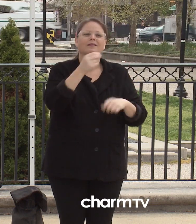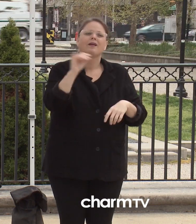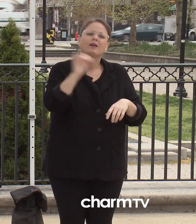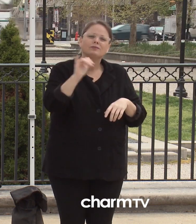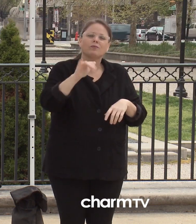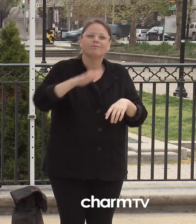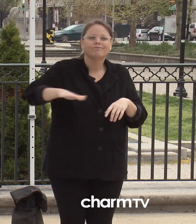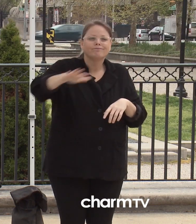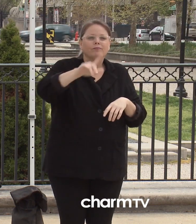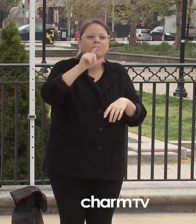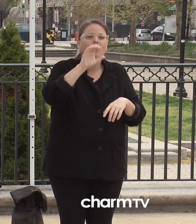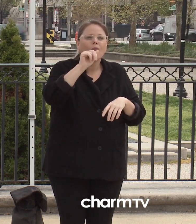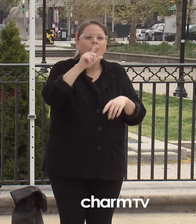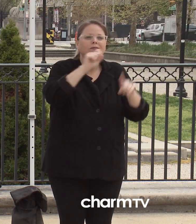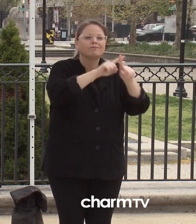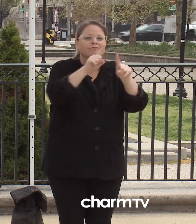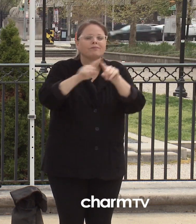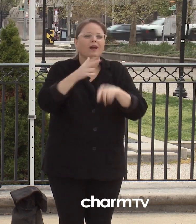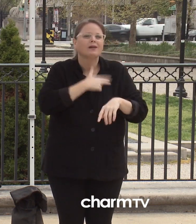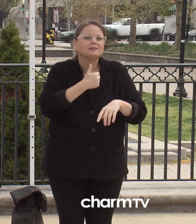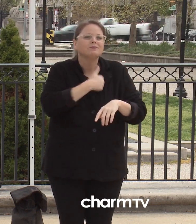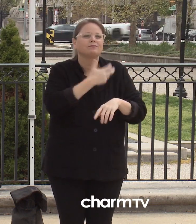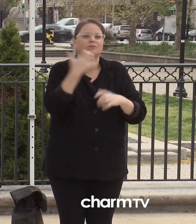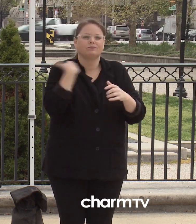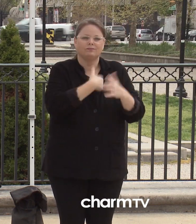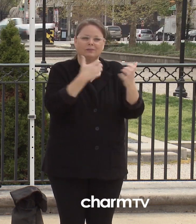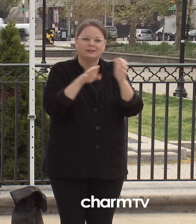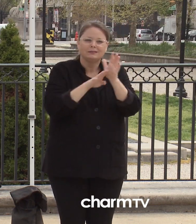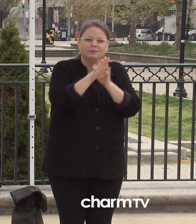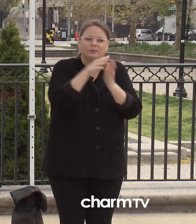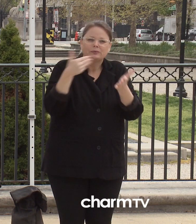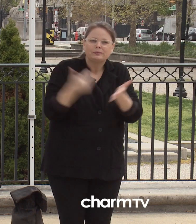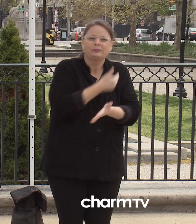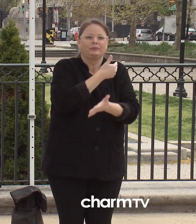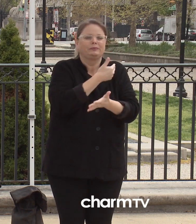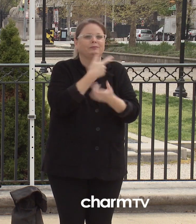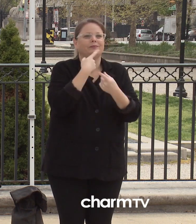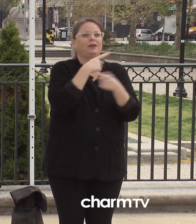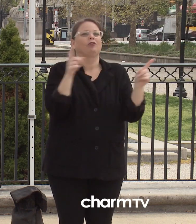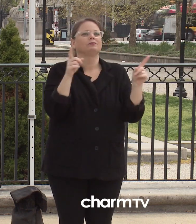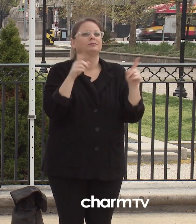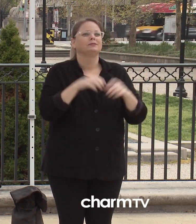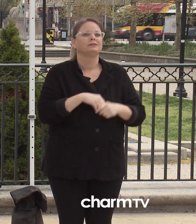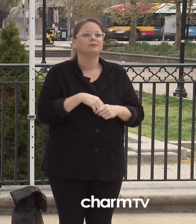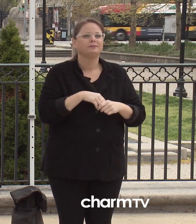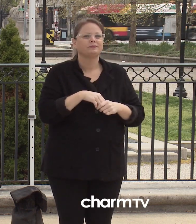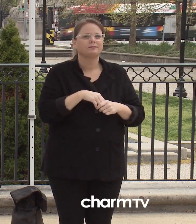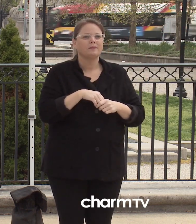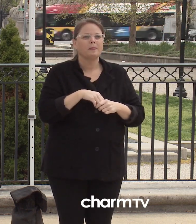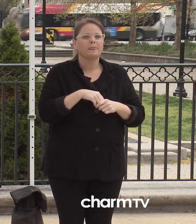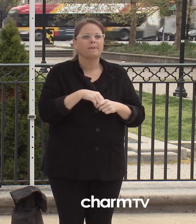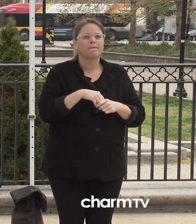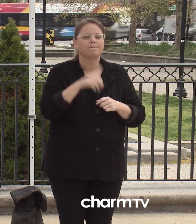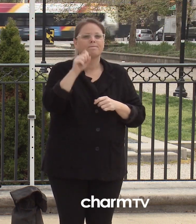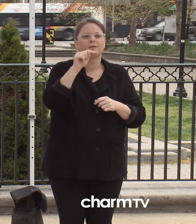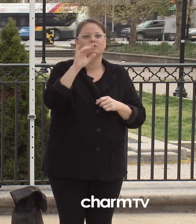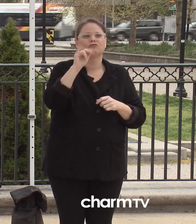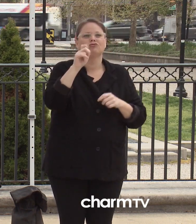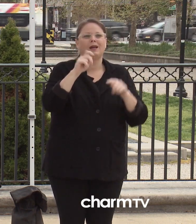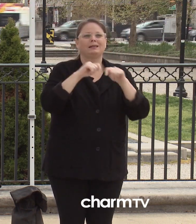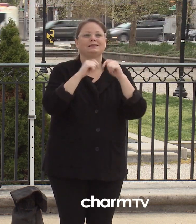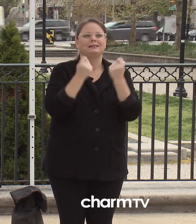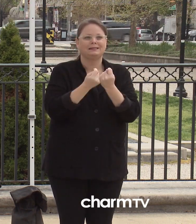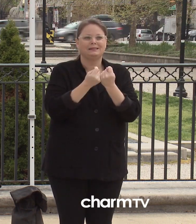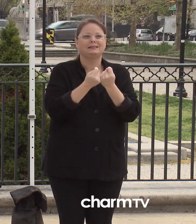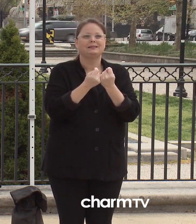to our long-term care facilities in the form of the newly announced strike teams. These teams will provide additional support to our long-term care facilities